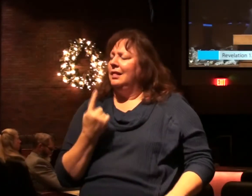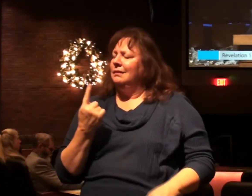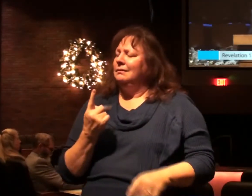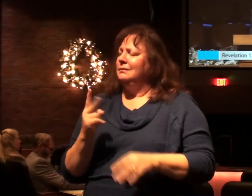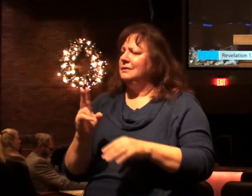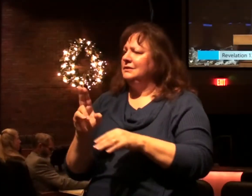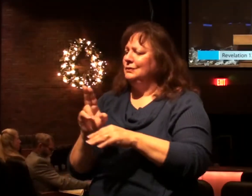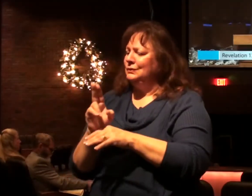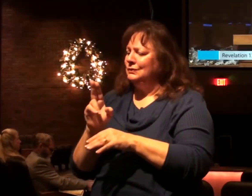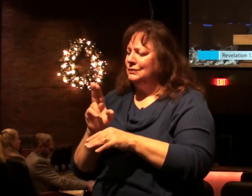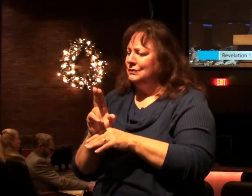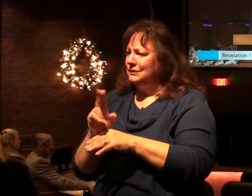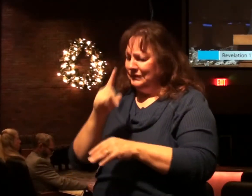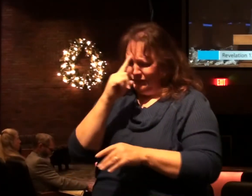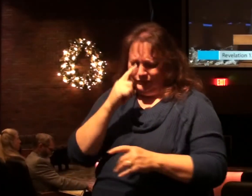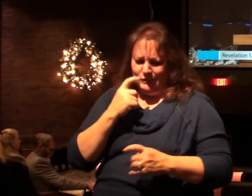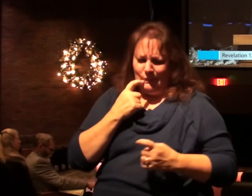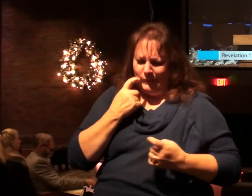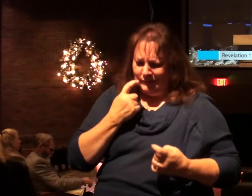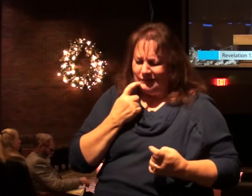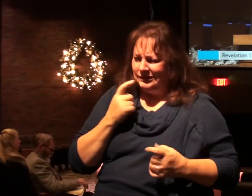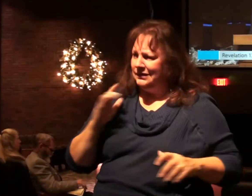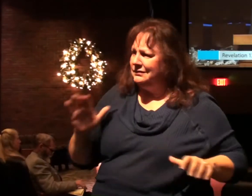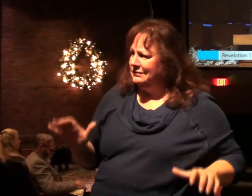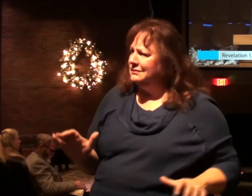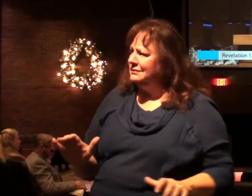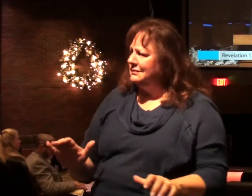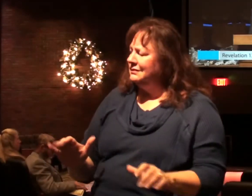for sinful purposes.